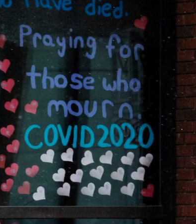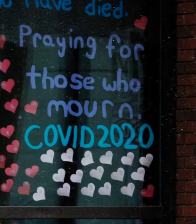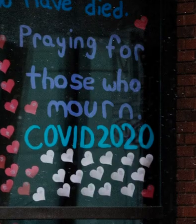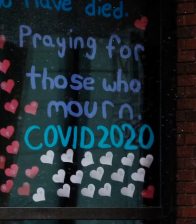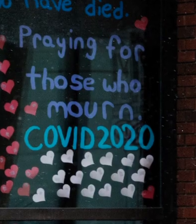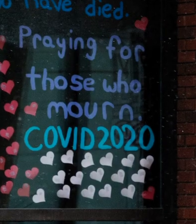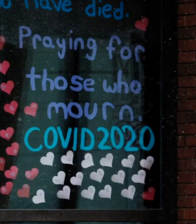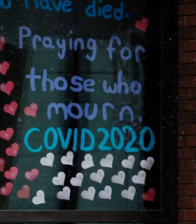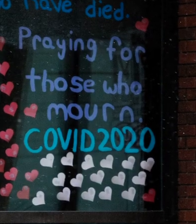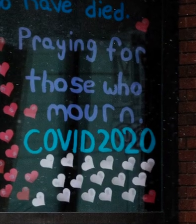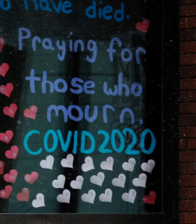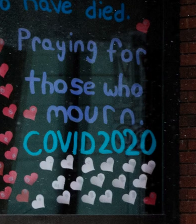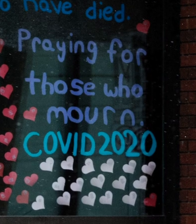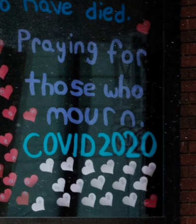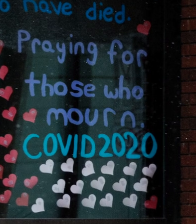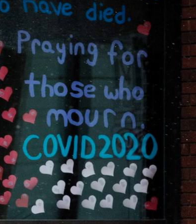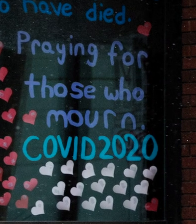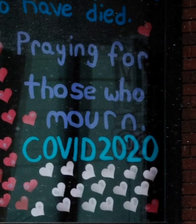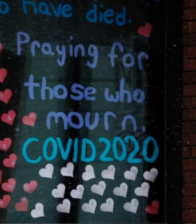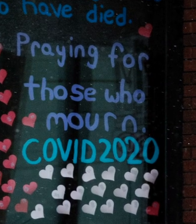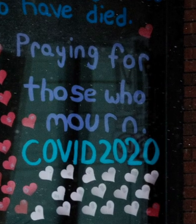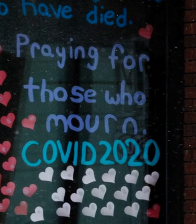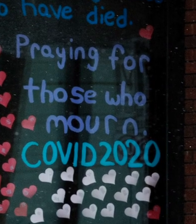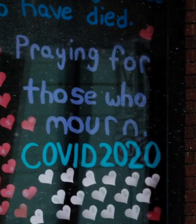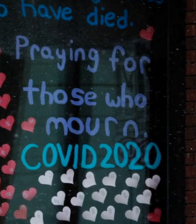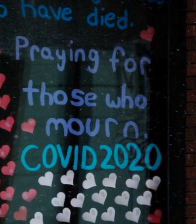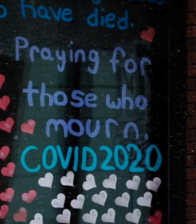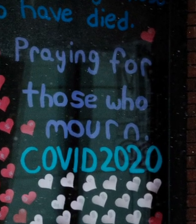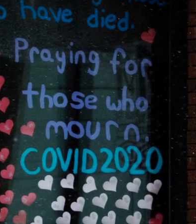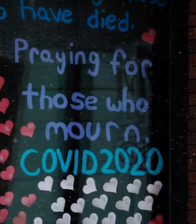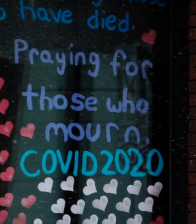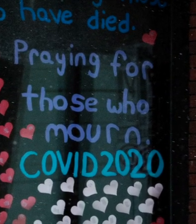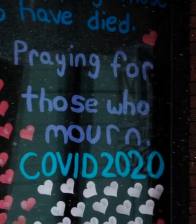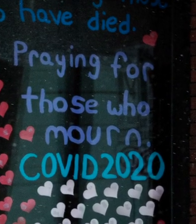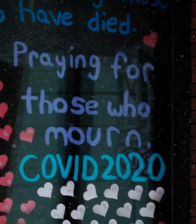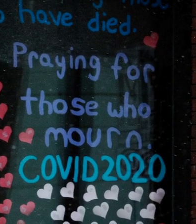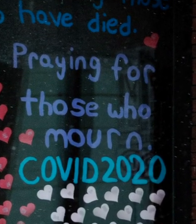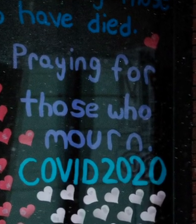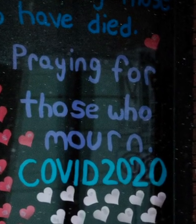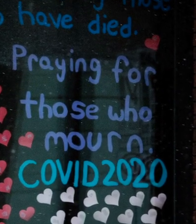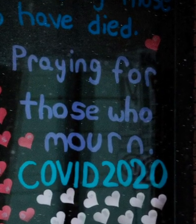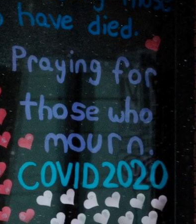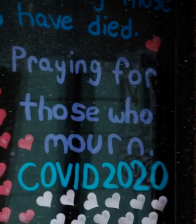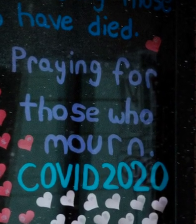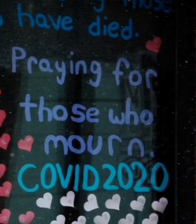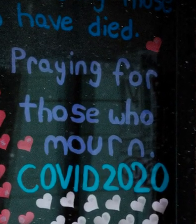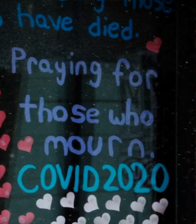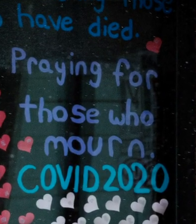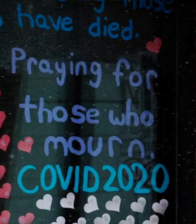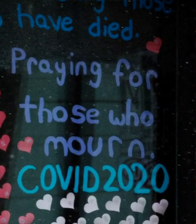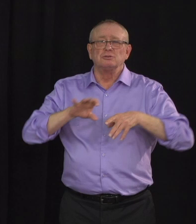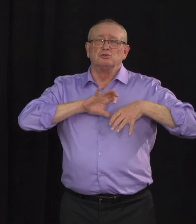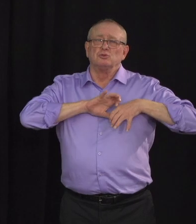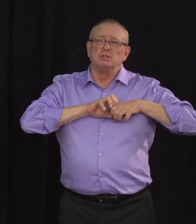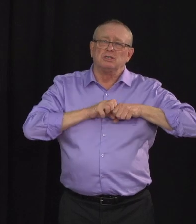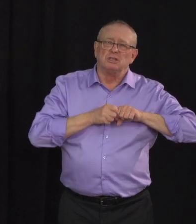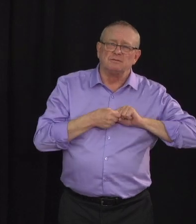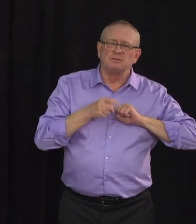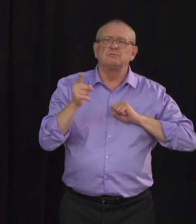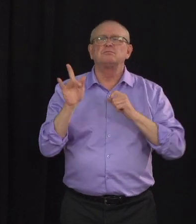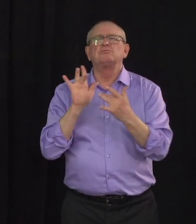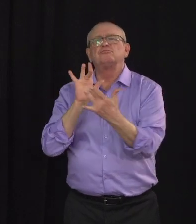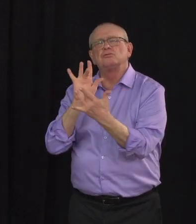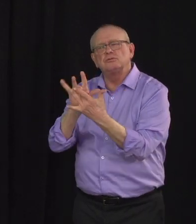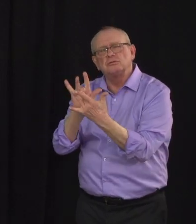I encourage all of us to reach out to anyone we know who is experiencing grief to support them and let them know they are not alone.